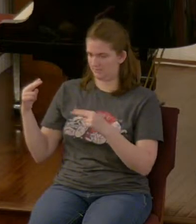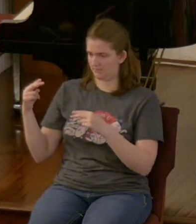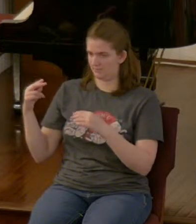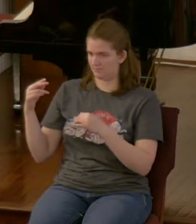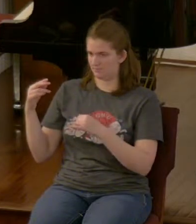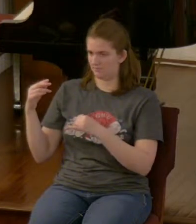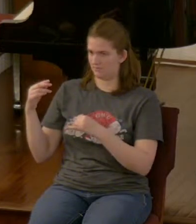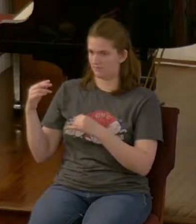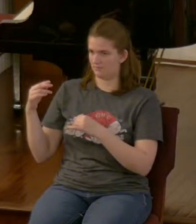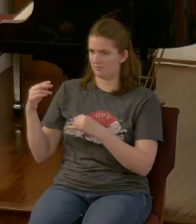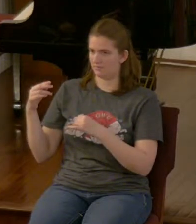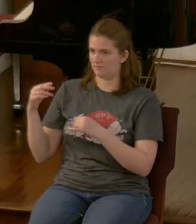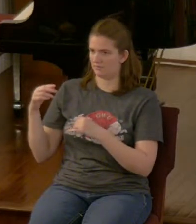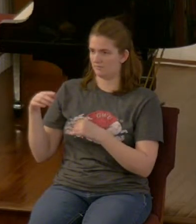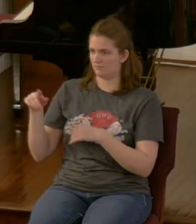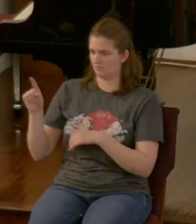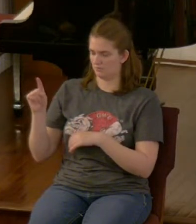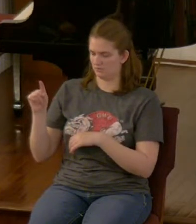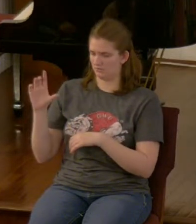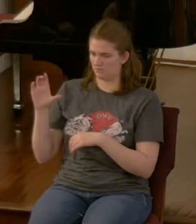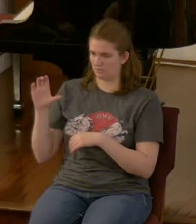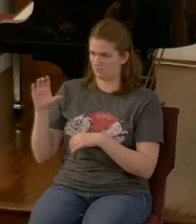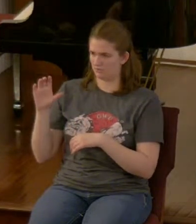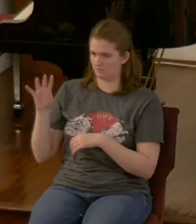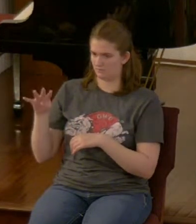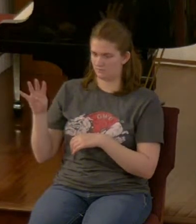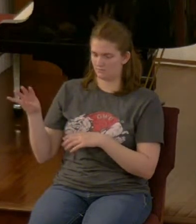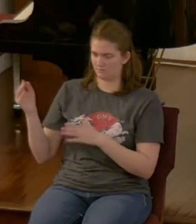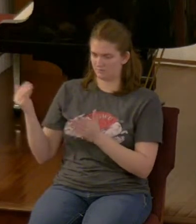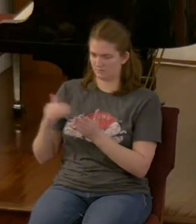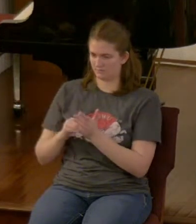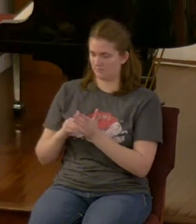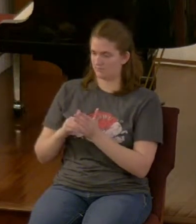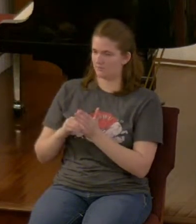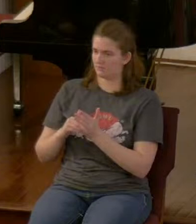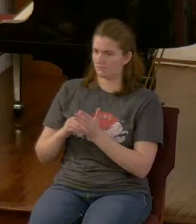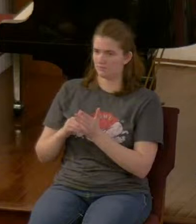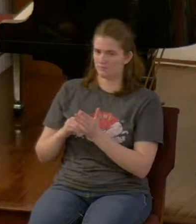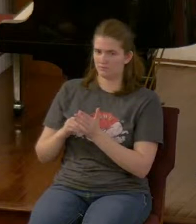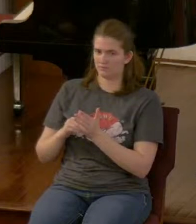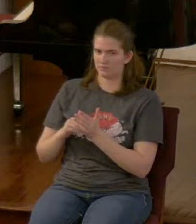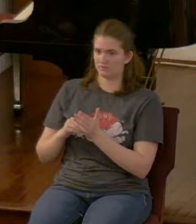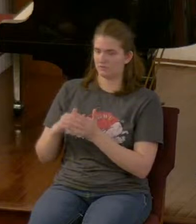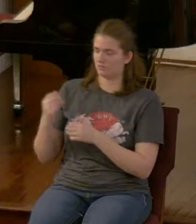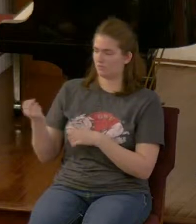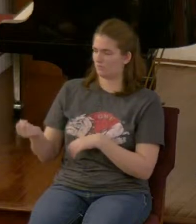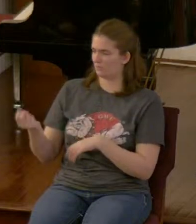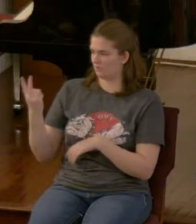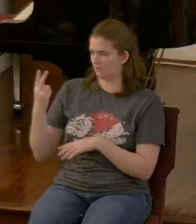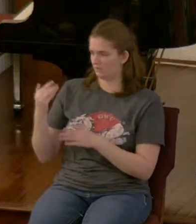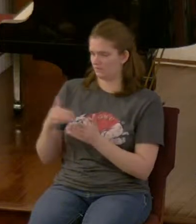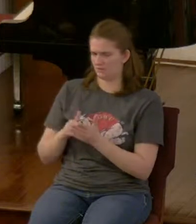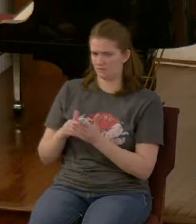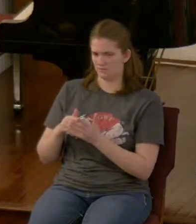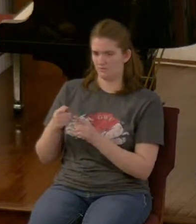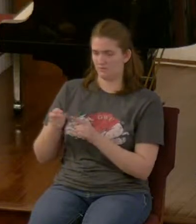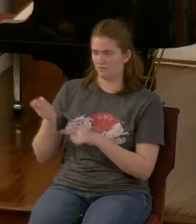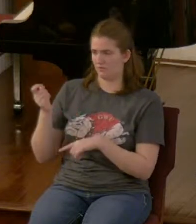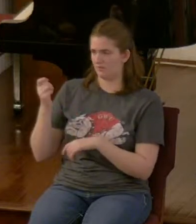to god you guys understand that 12,000 from each tribe and